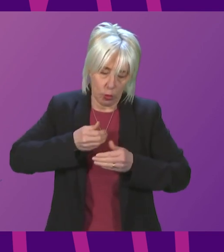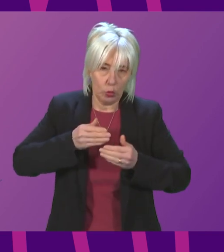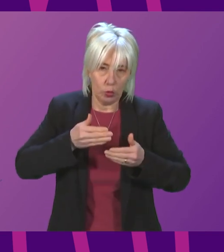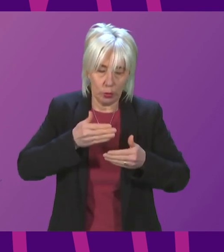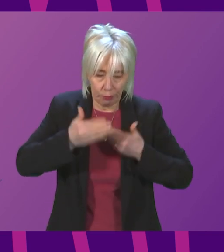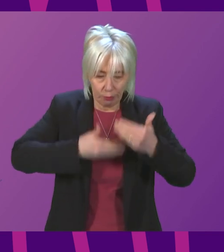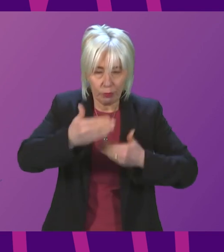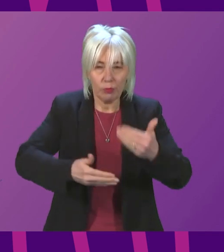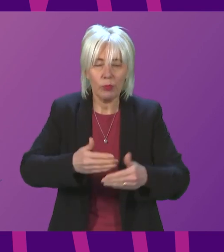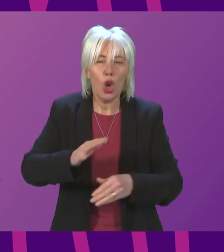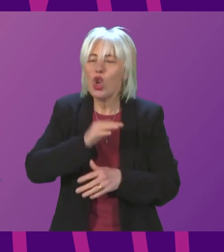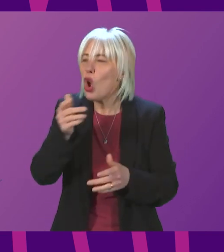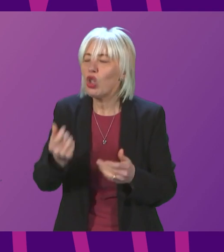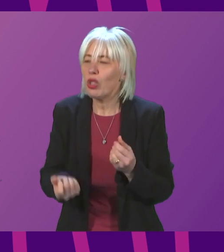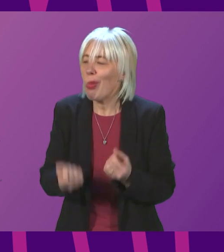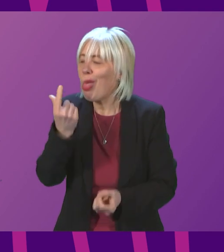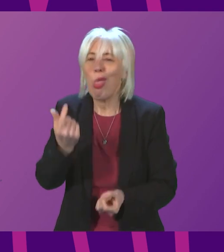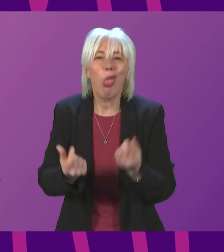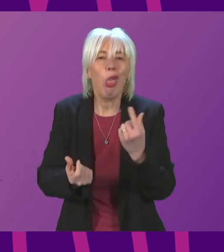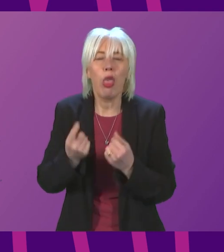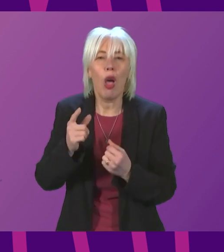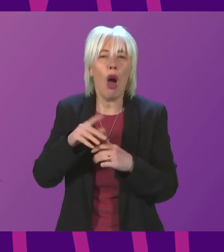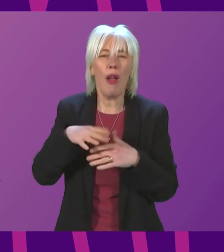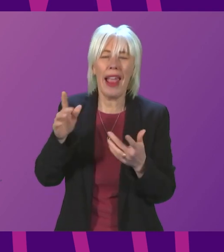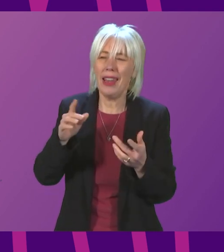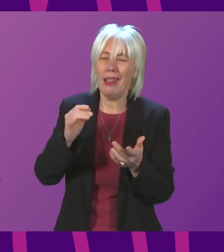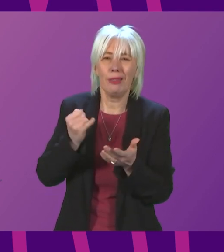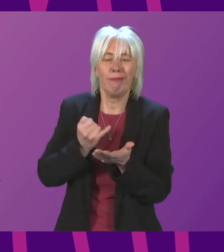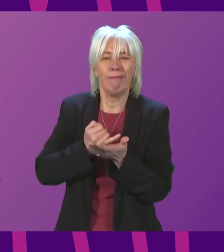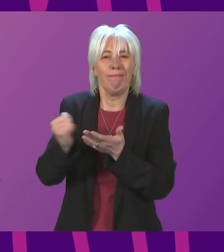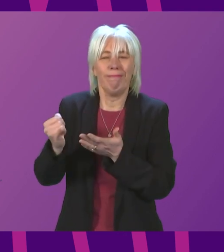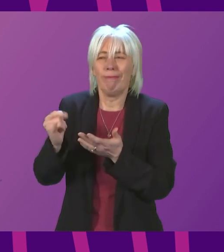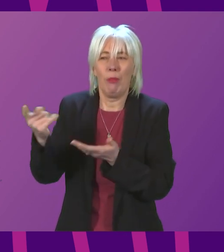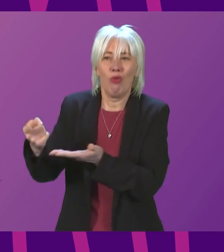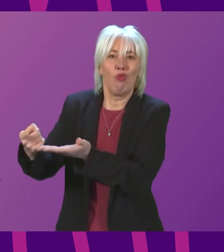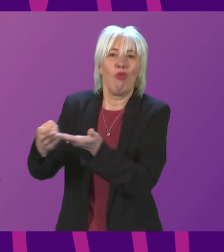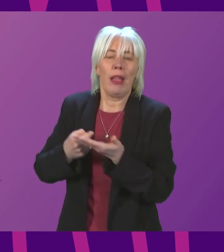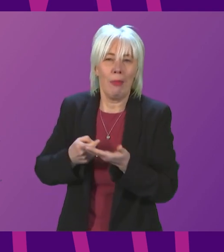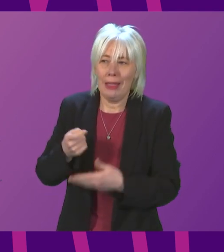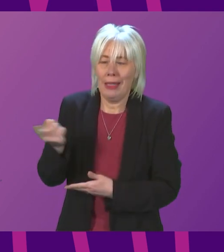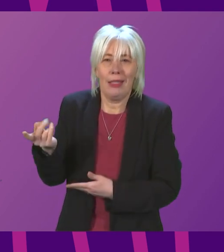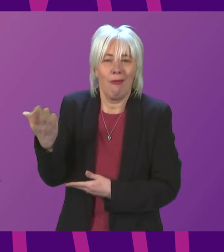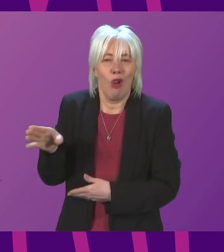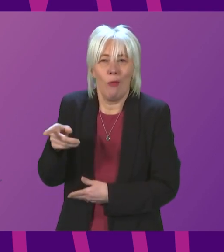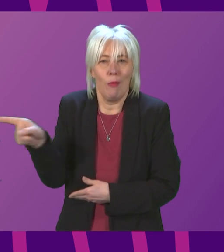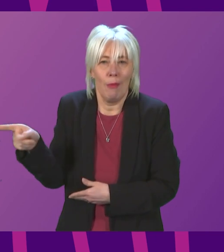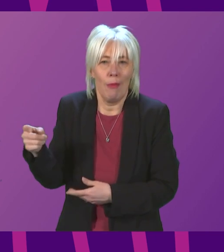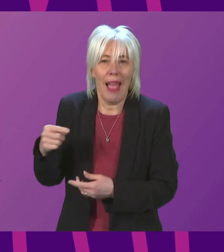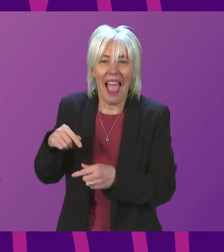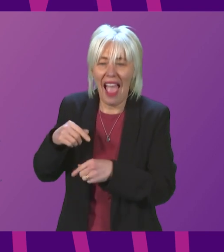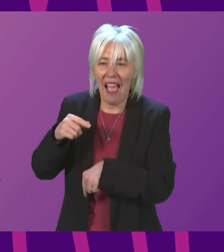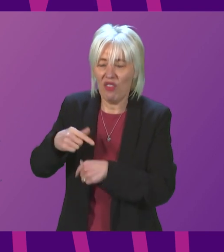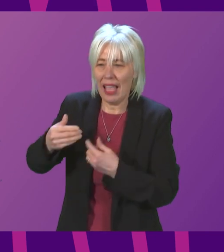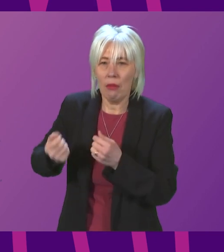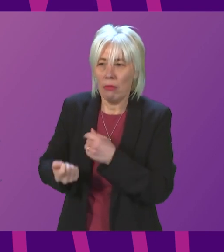an opportunistically, thoroughly oppositionalist approach that is recommended and has been recommended at every interval